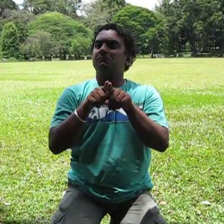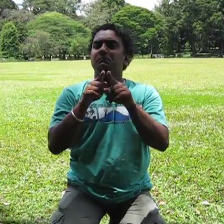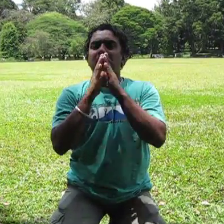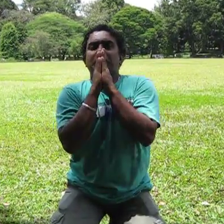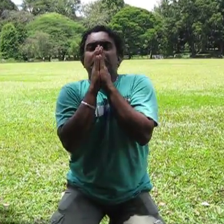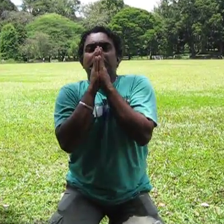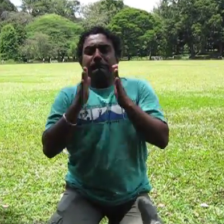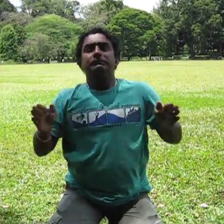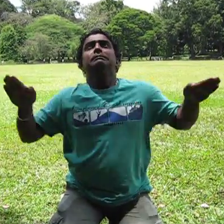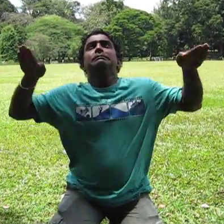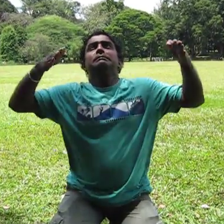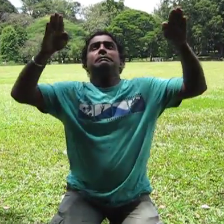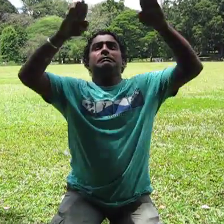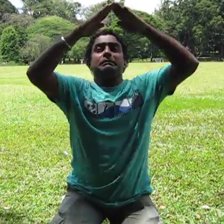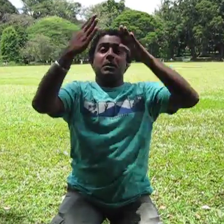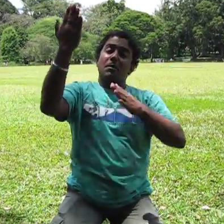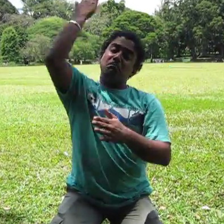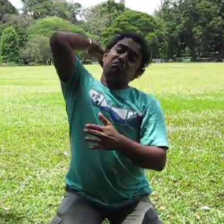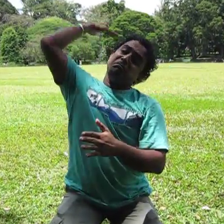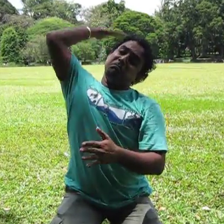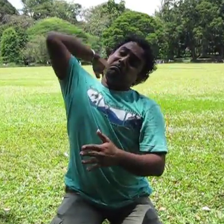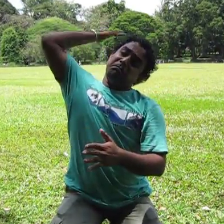The first place here in the West. It's hotter and freezing.